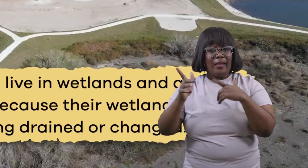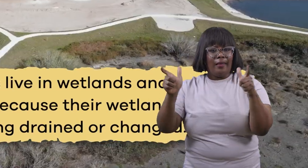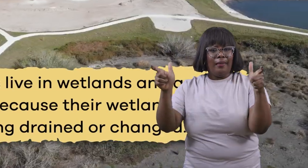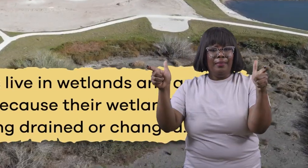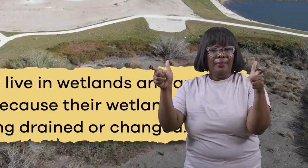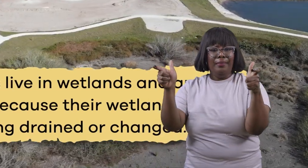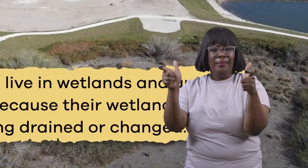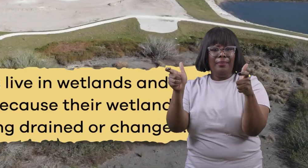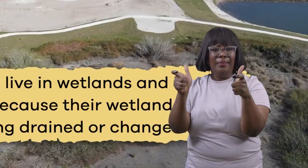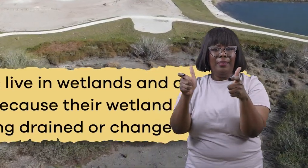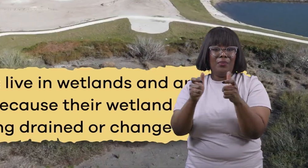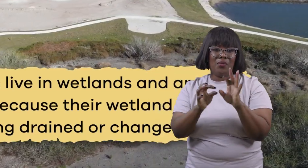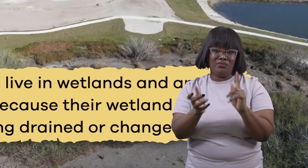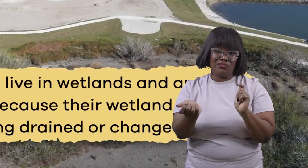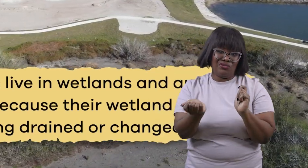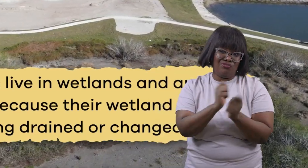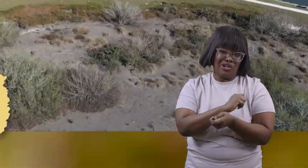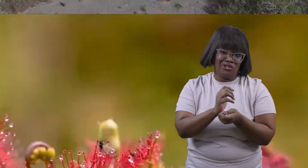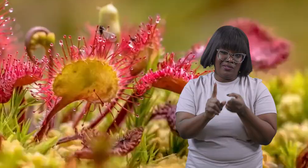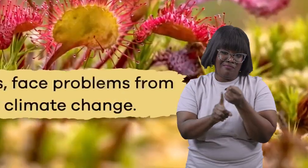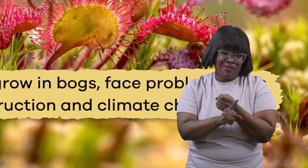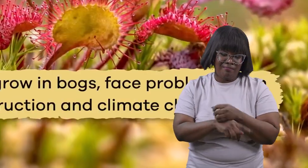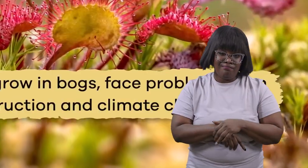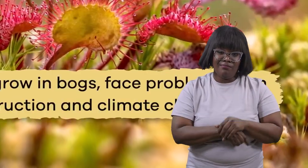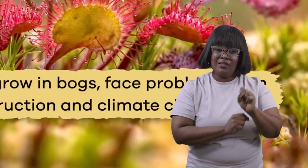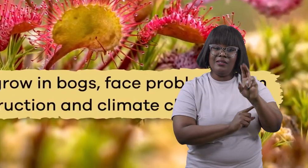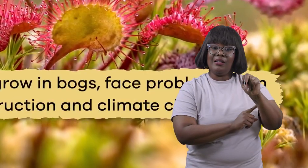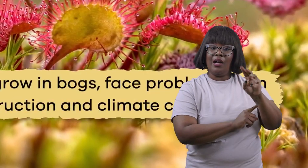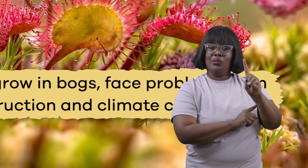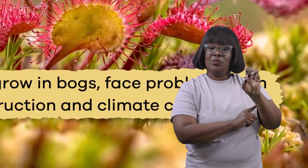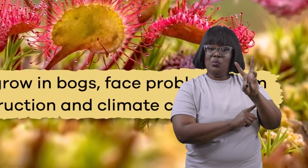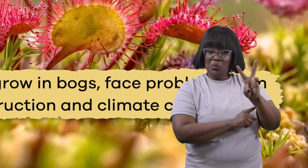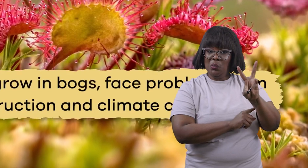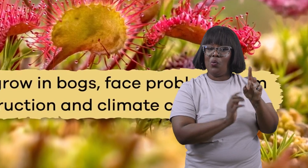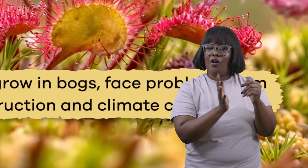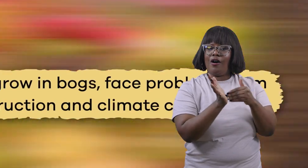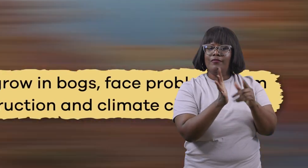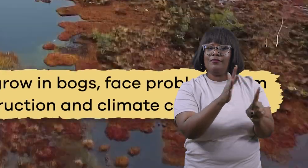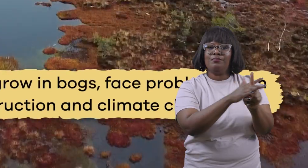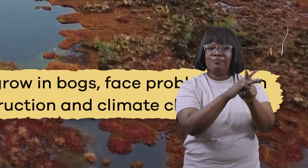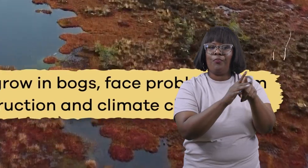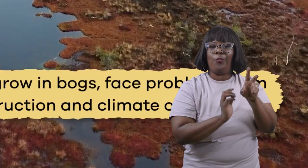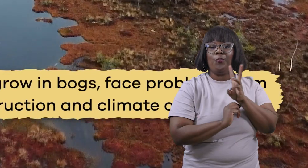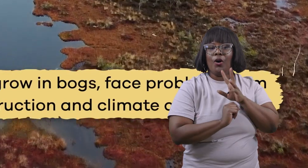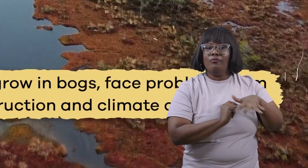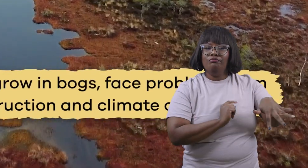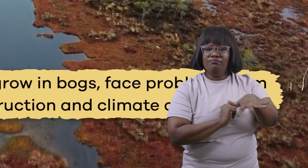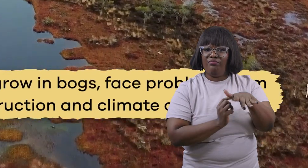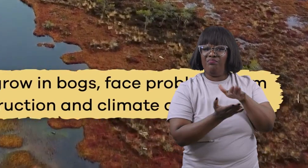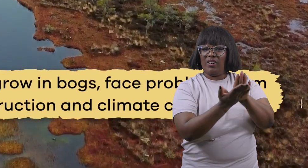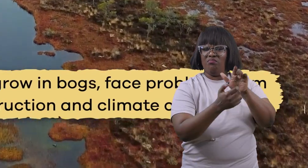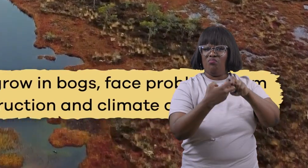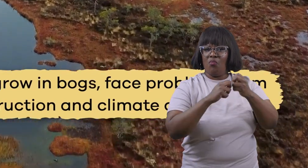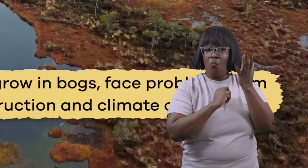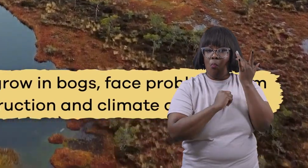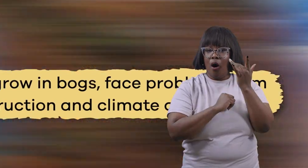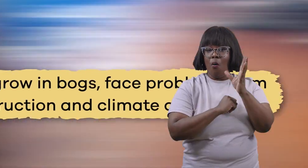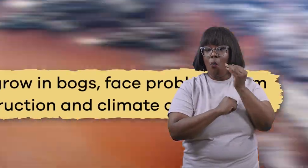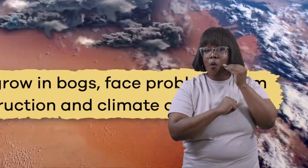being drained or changed sundews which grow in bogs face problems from habitat destruction and